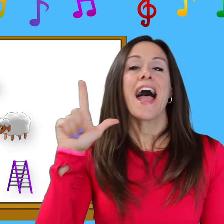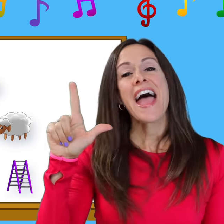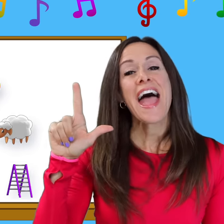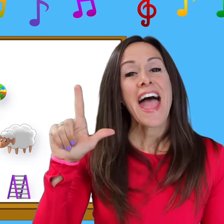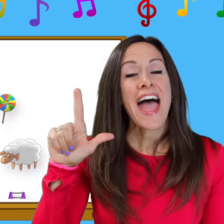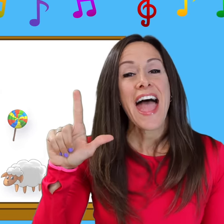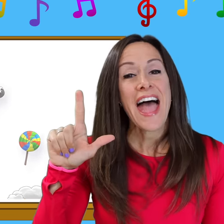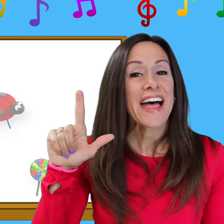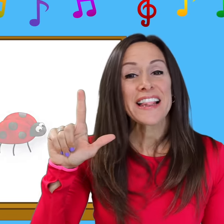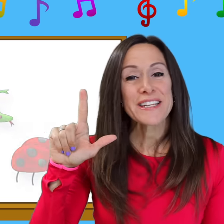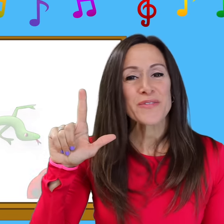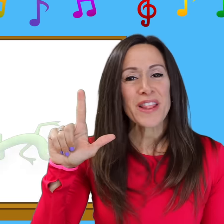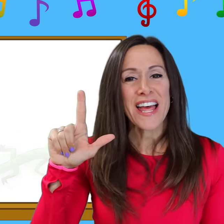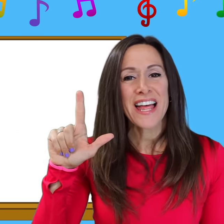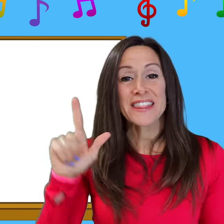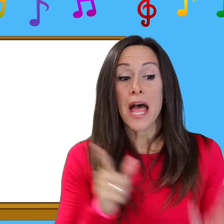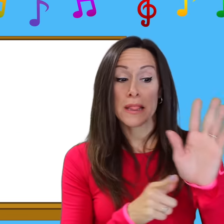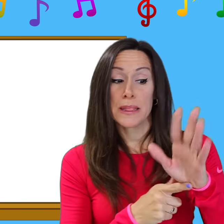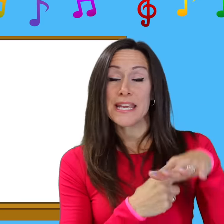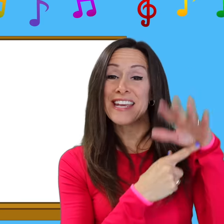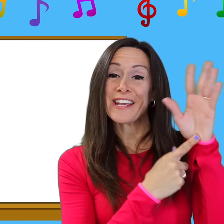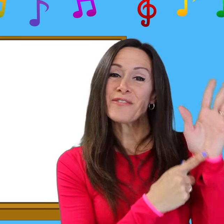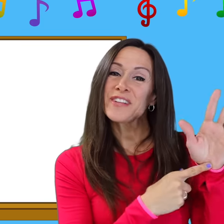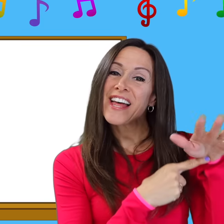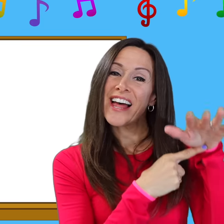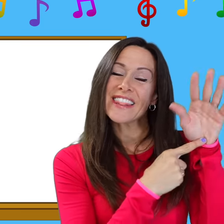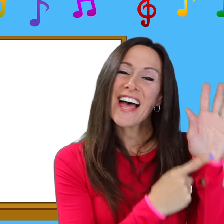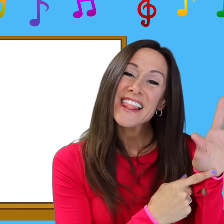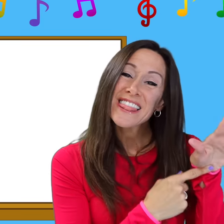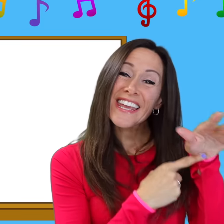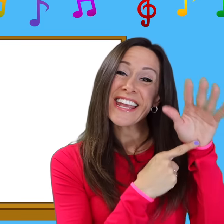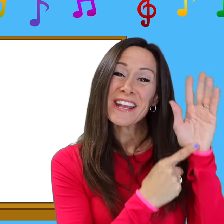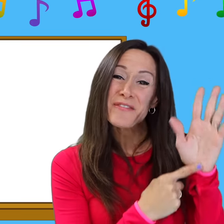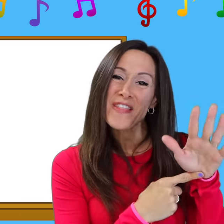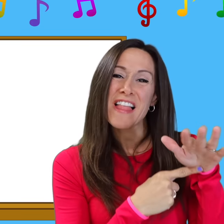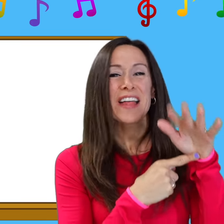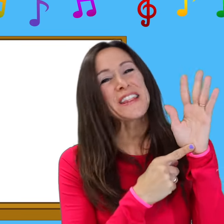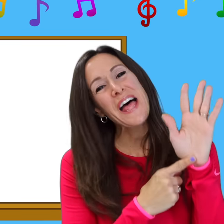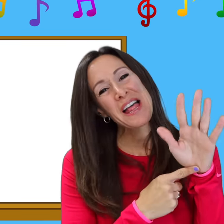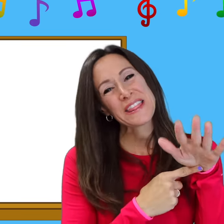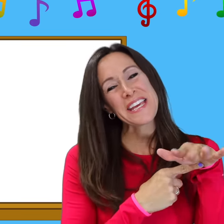L is for l-l-leaf, l-l-leaf, l-l-leaf